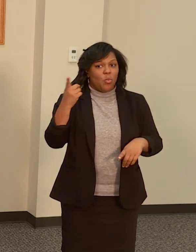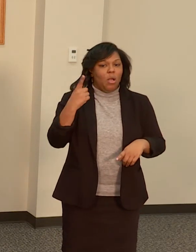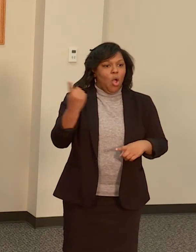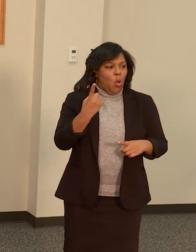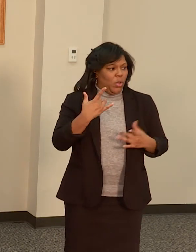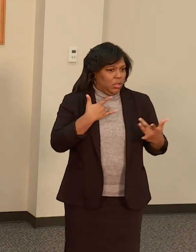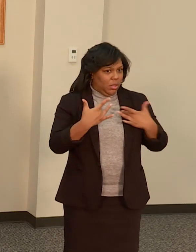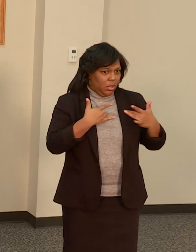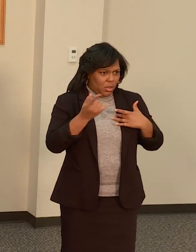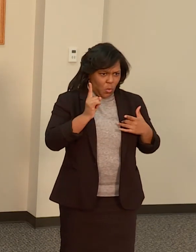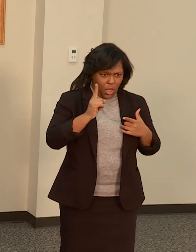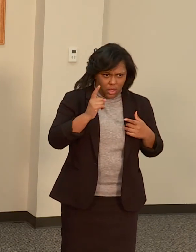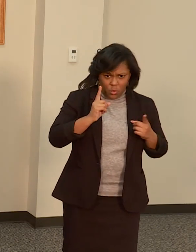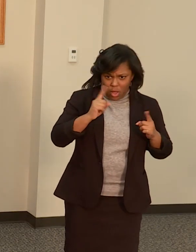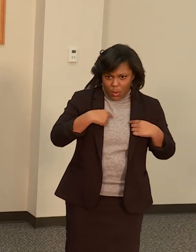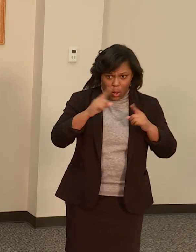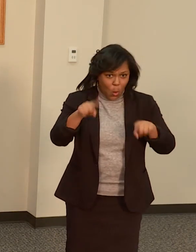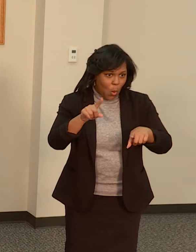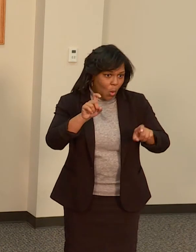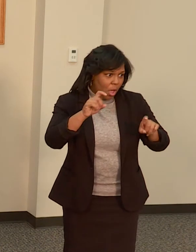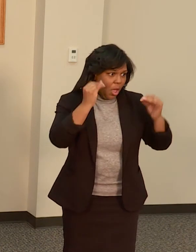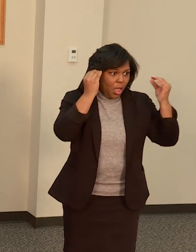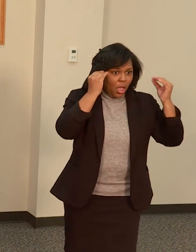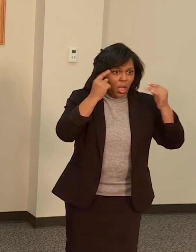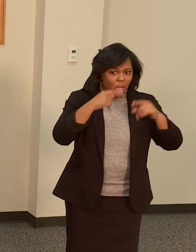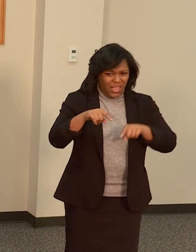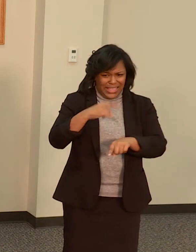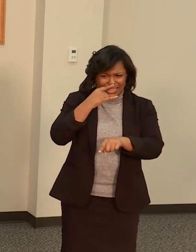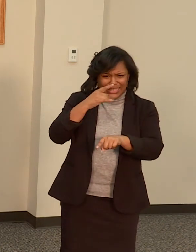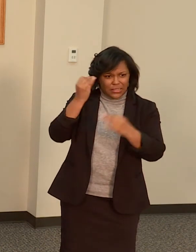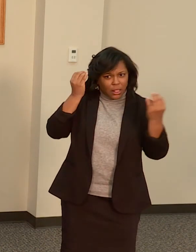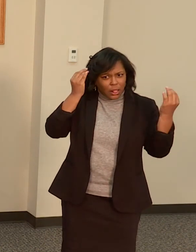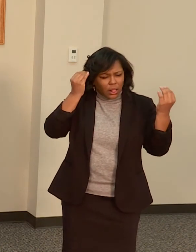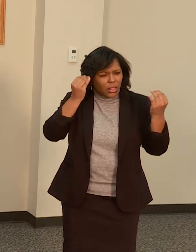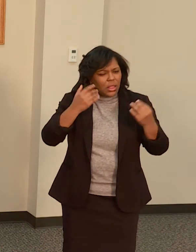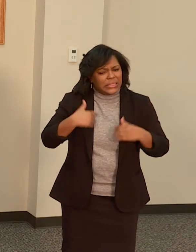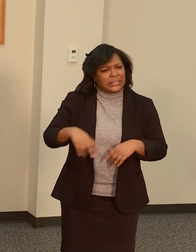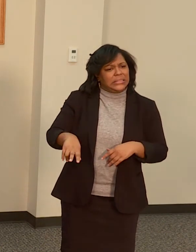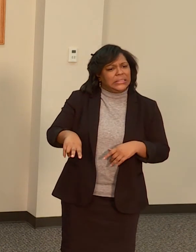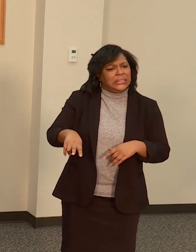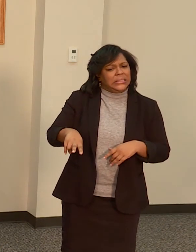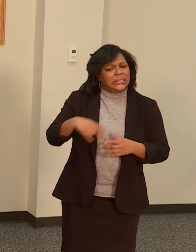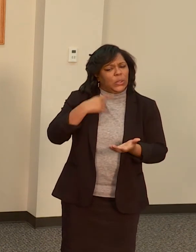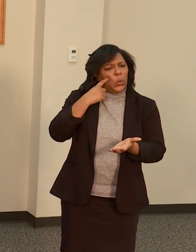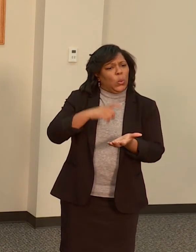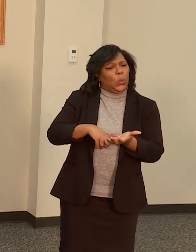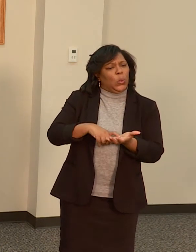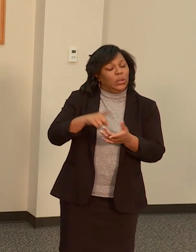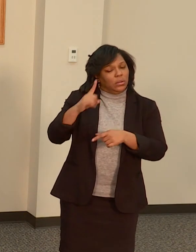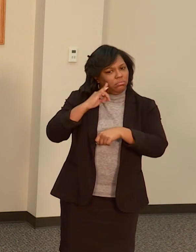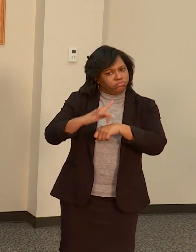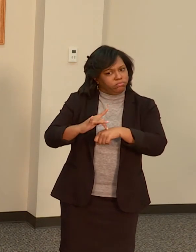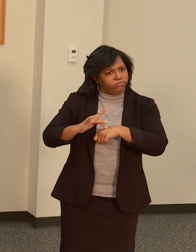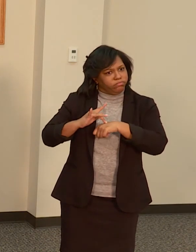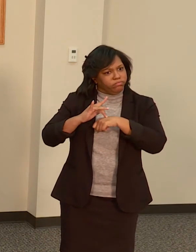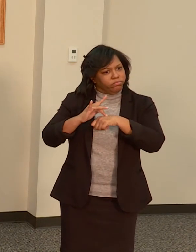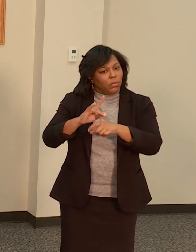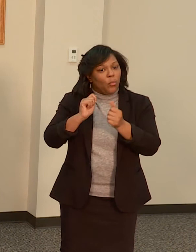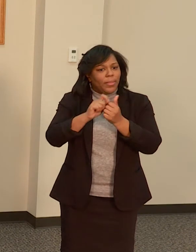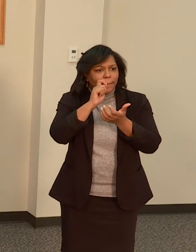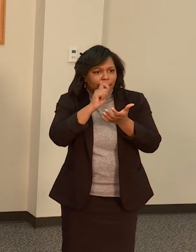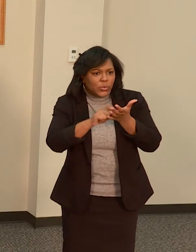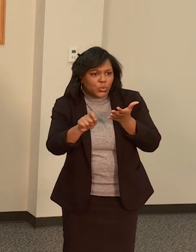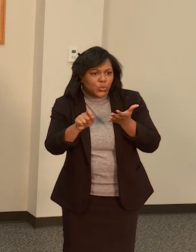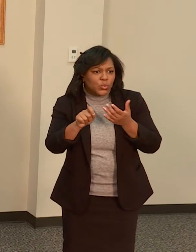going. I often noticed them preoccupied by belongings like particular pencils and toys because when you move